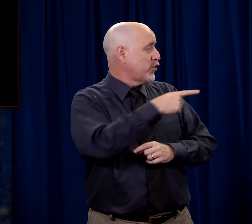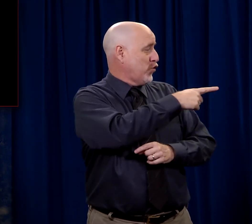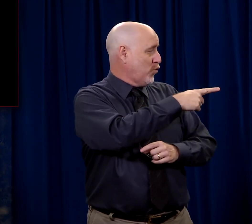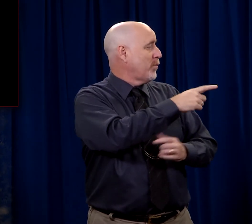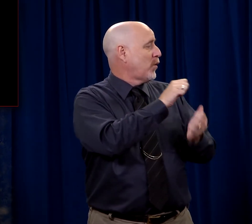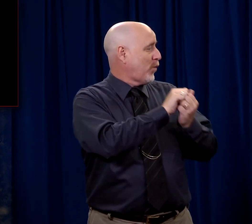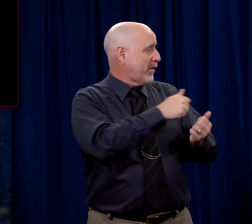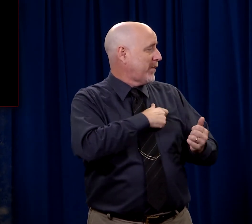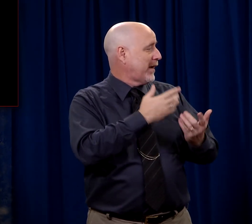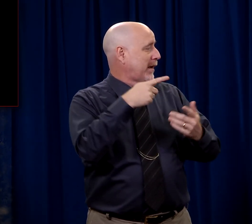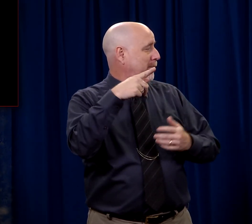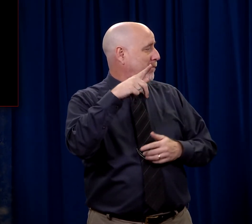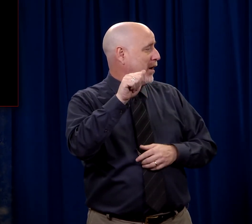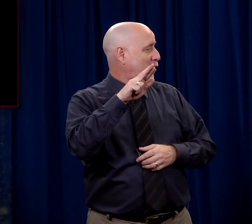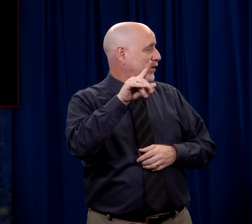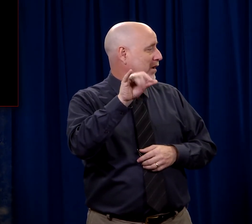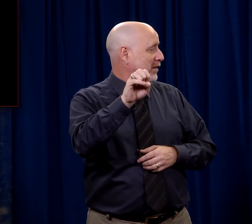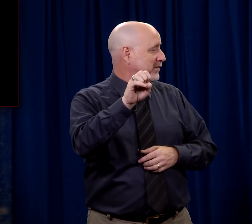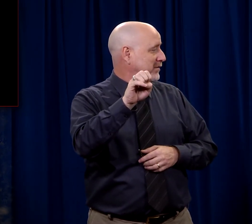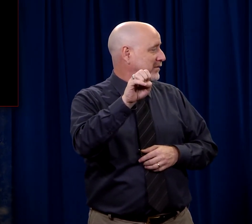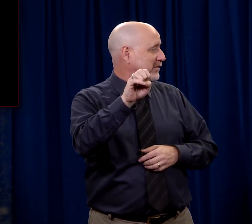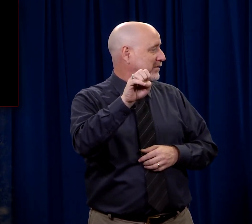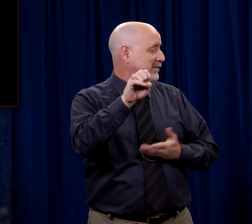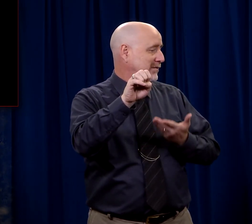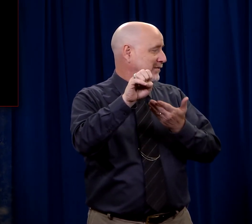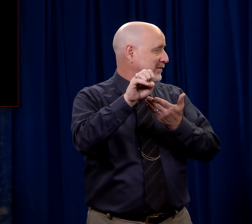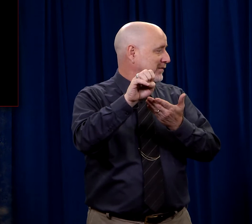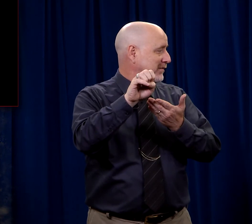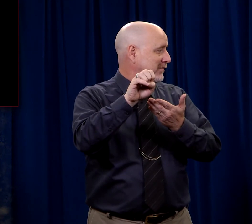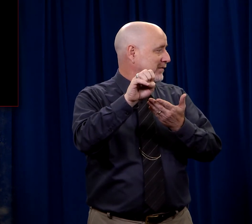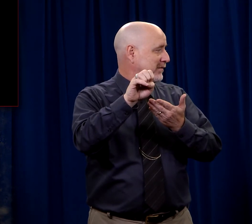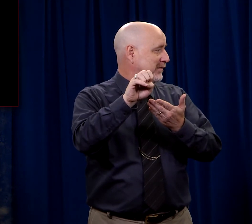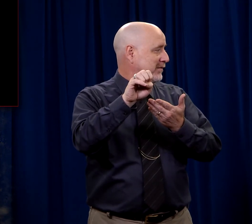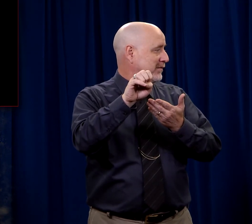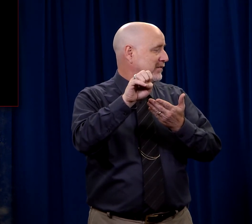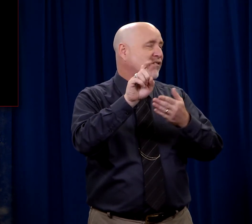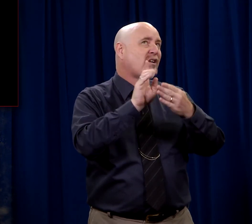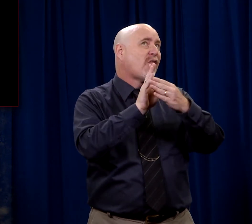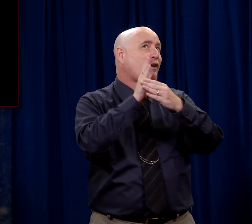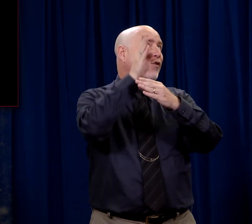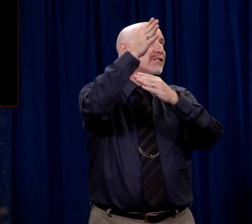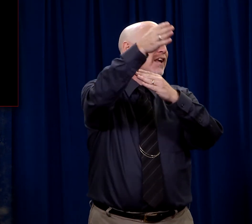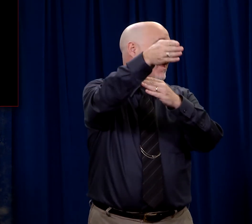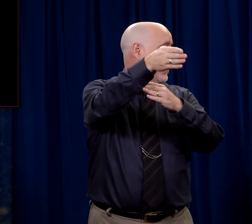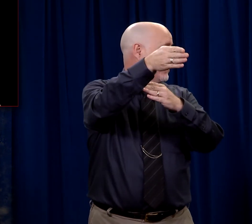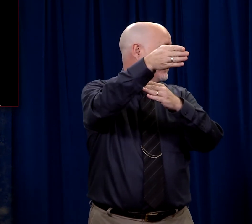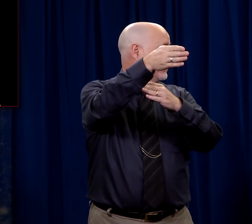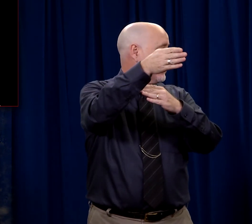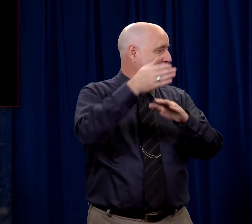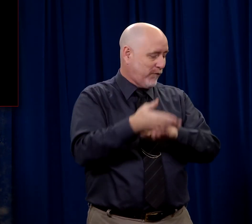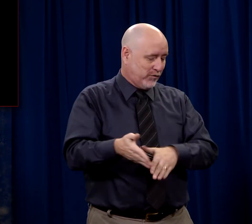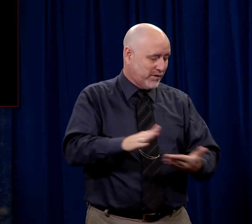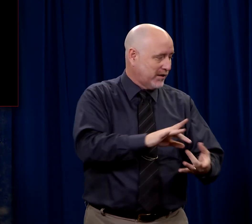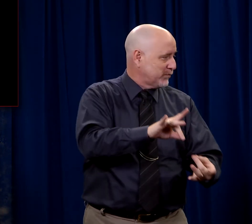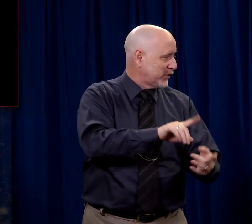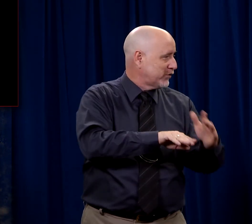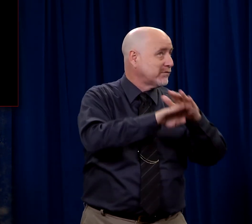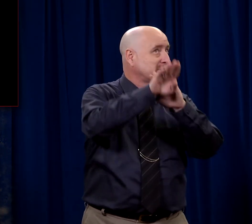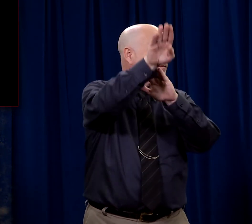Today you're going to be with me in paradise. Paradise is a cross on the other side. It's the realm of departed spirits,